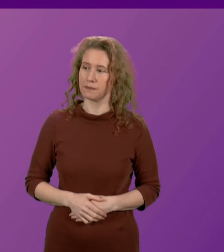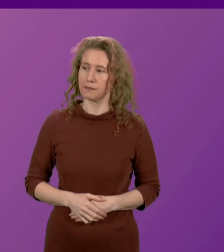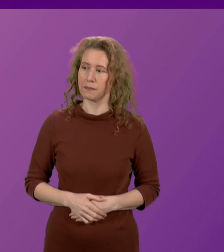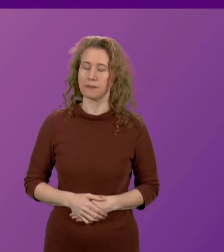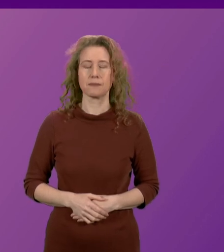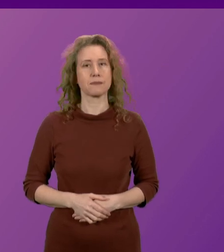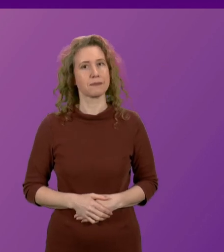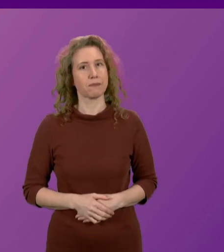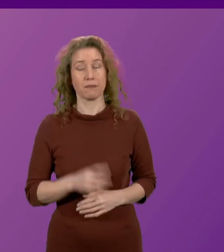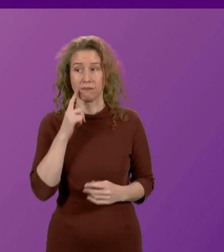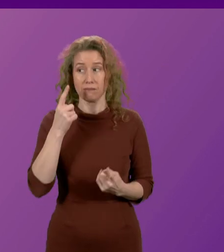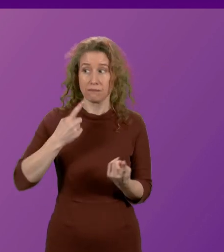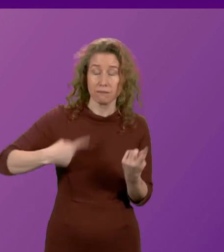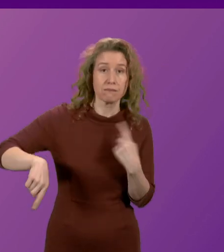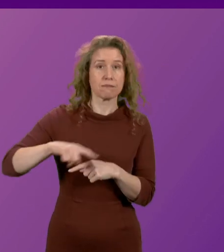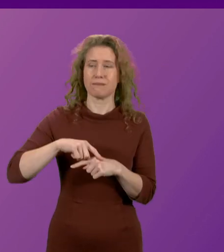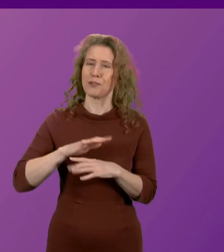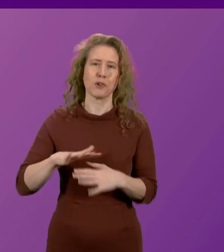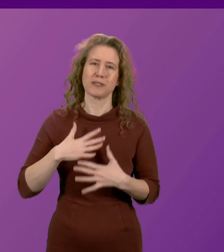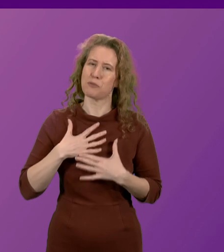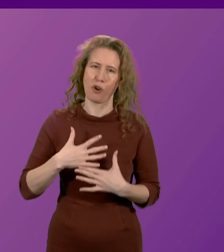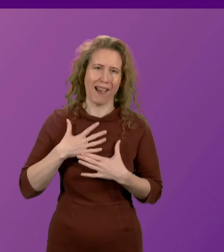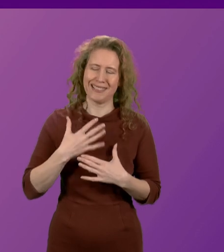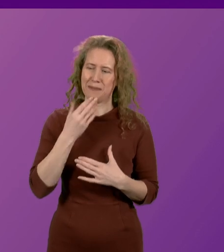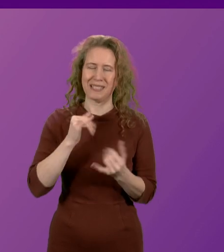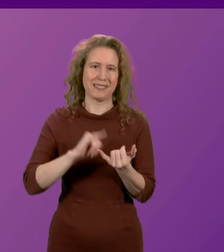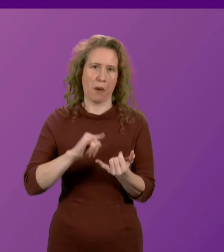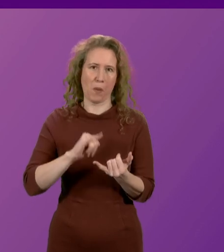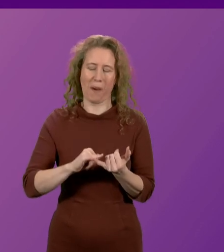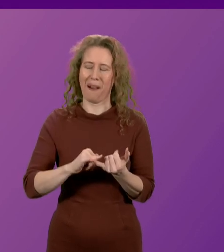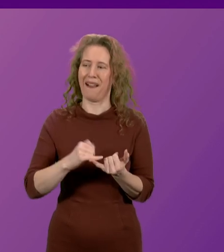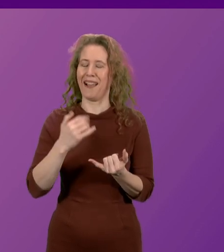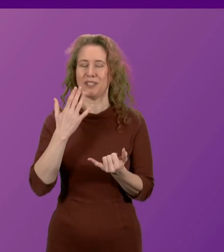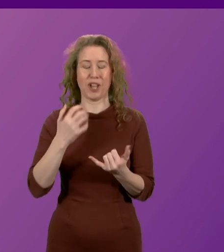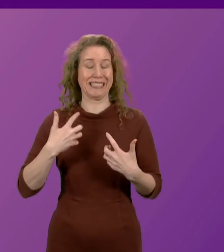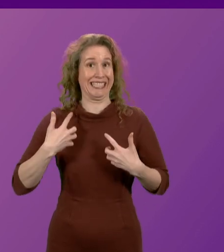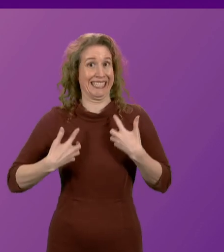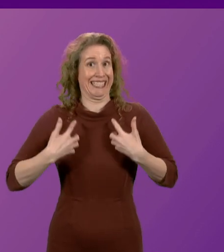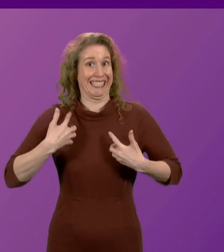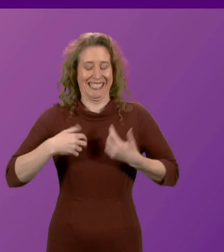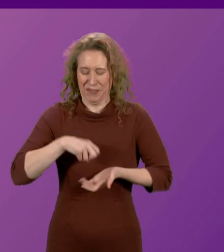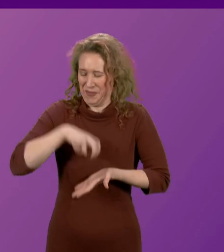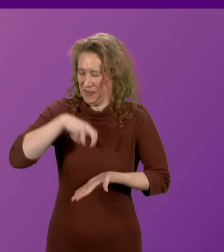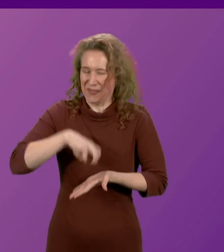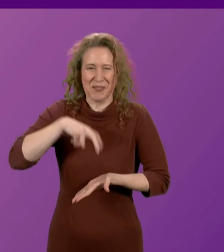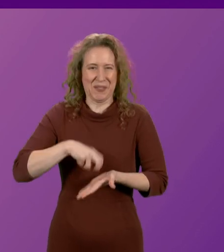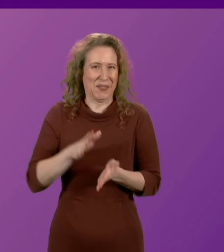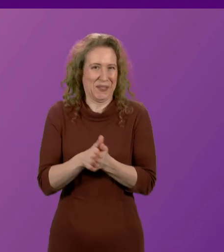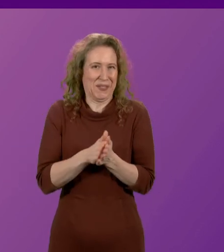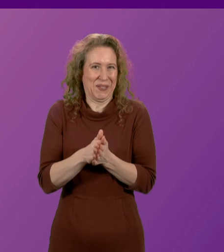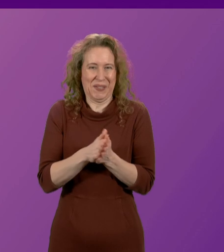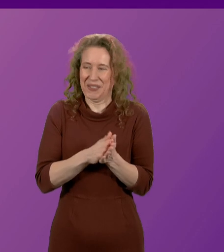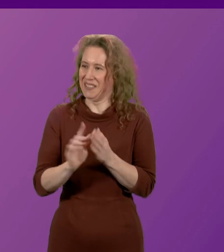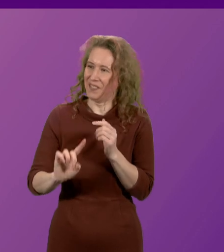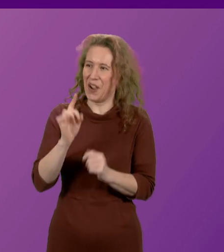I don't think any of us are surprised that Mr. Sarwar is just so excited this afternoon in his questions